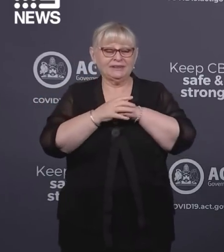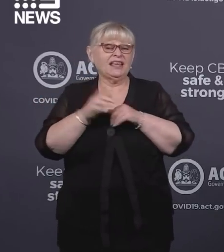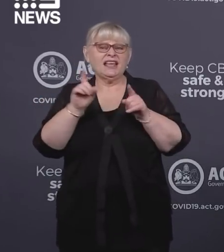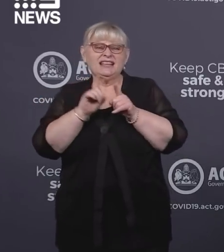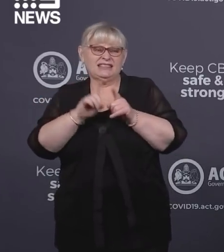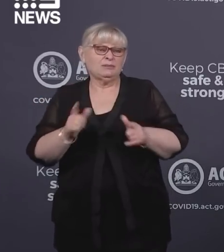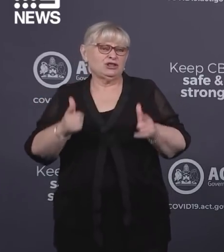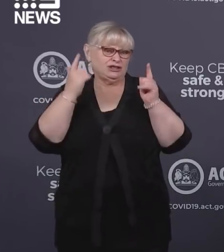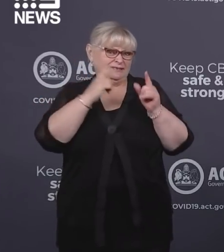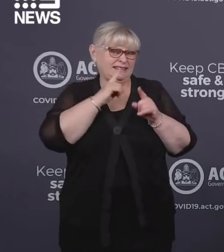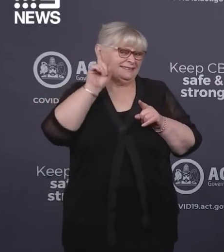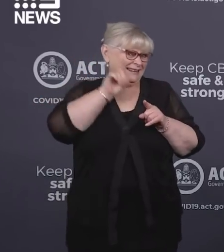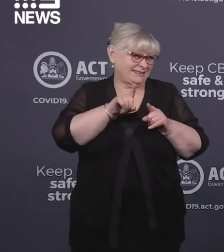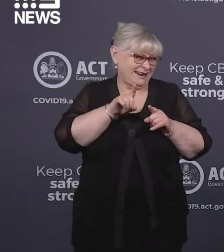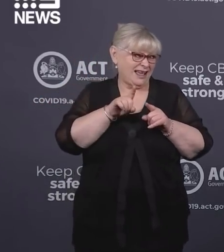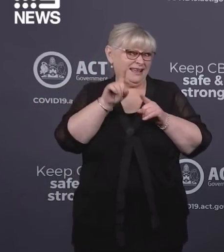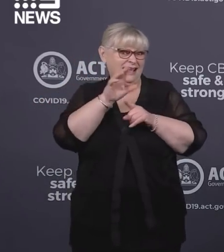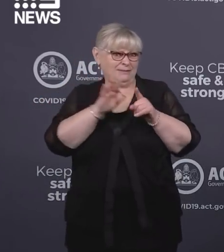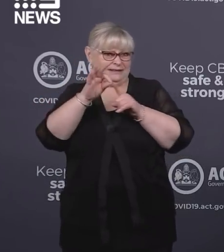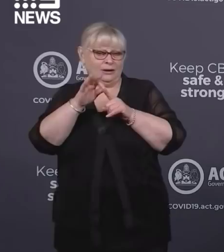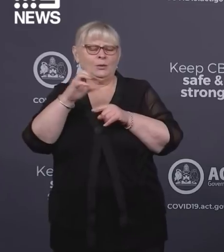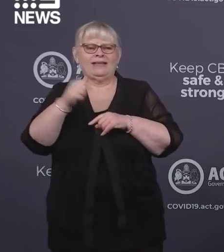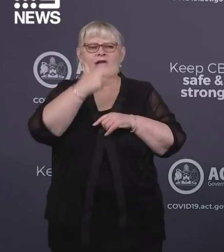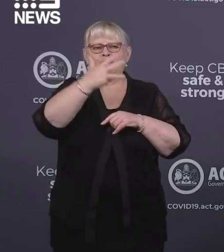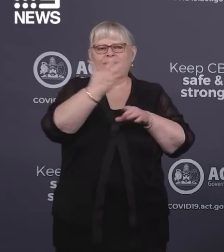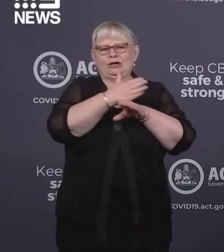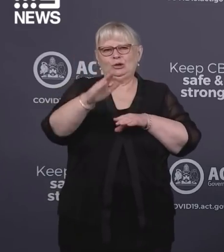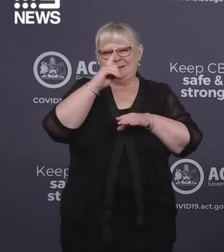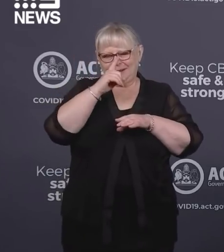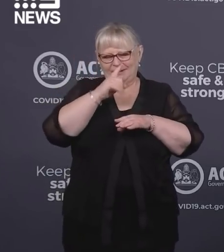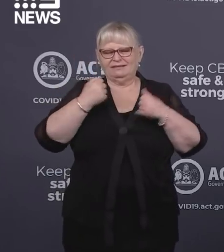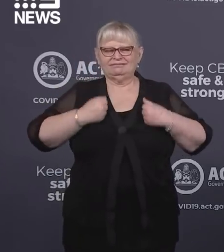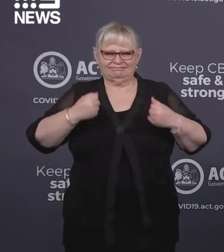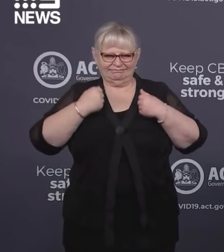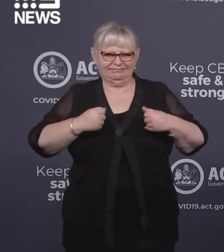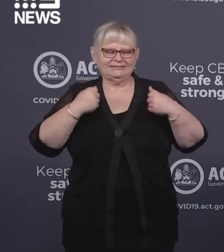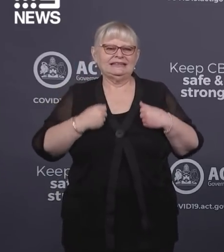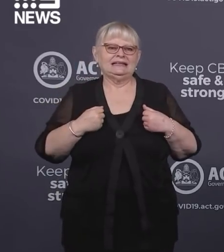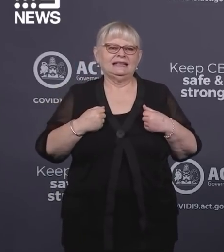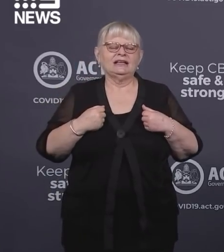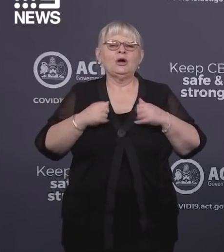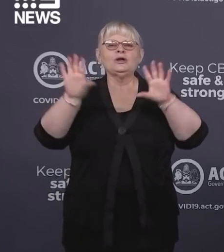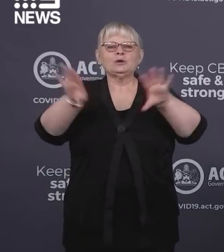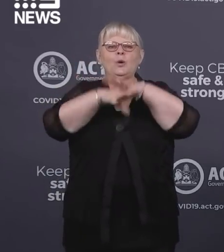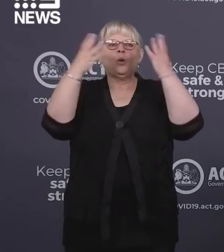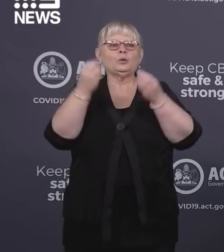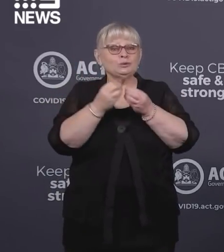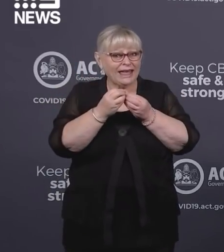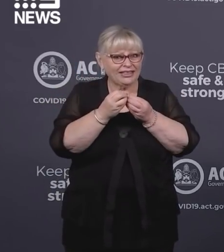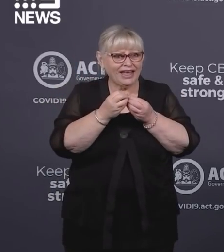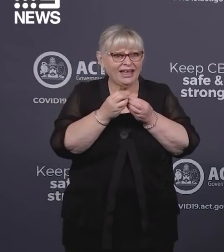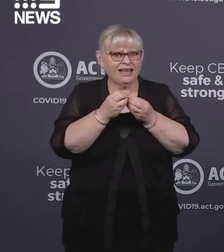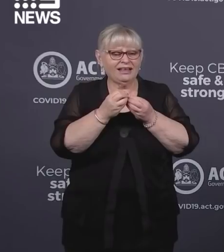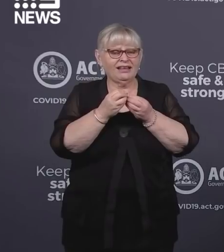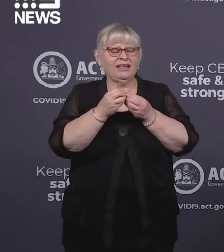said, since our update yesterday we've recorded 19 new COVID-19 cases with the total active cases